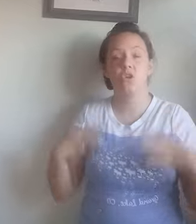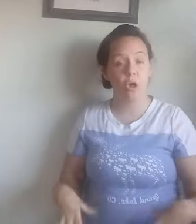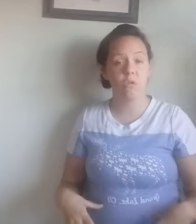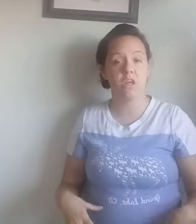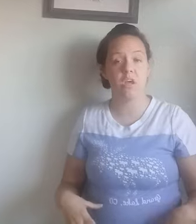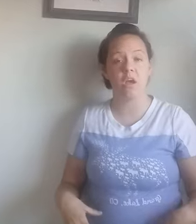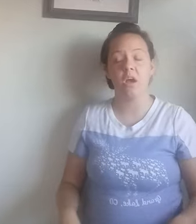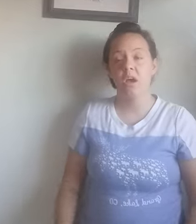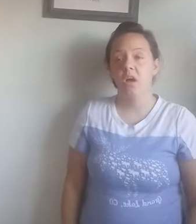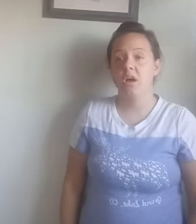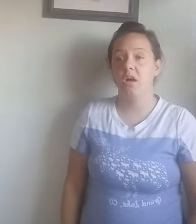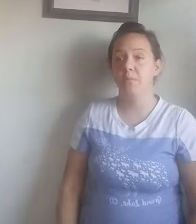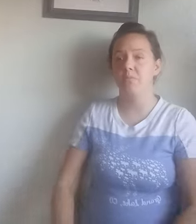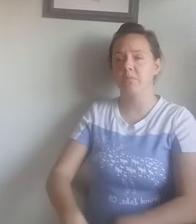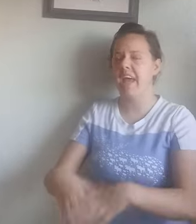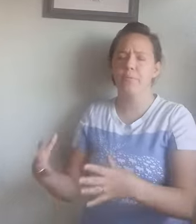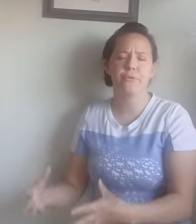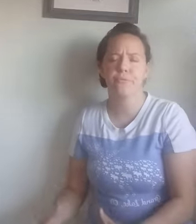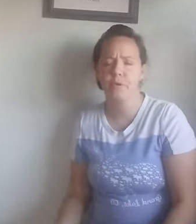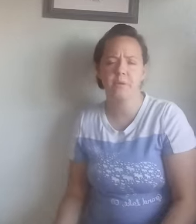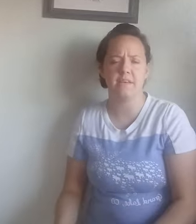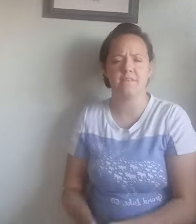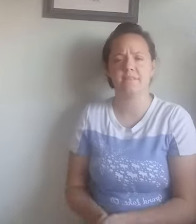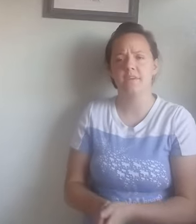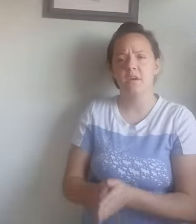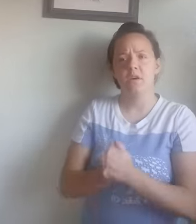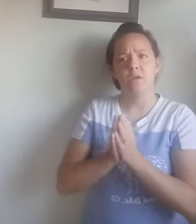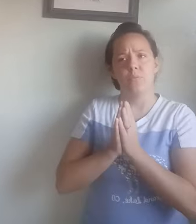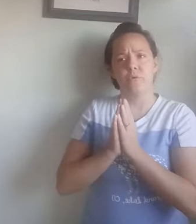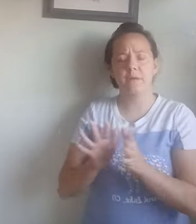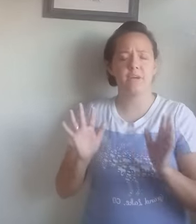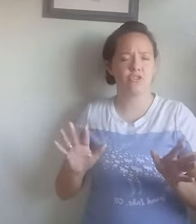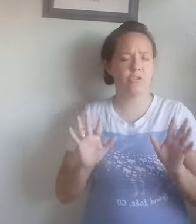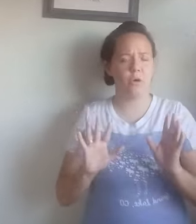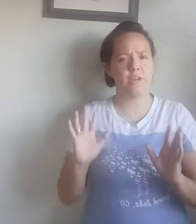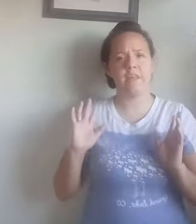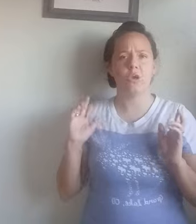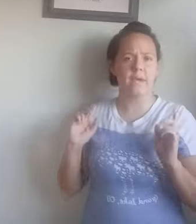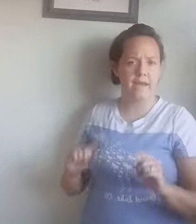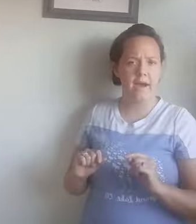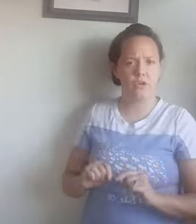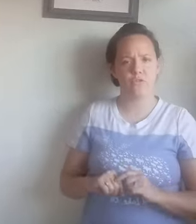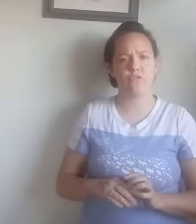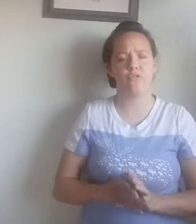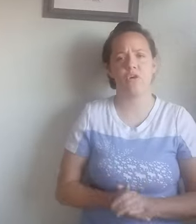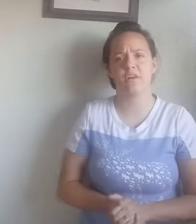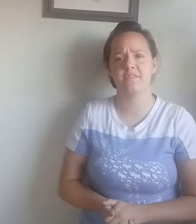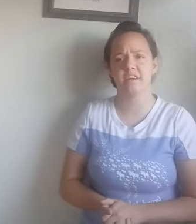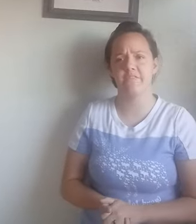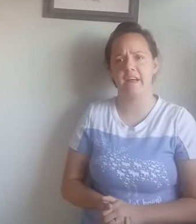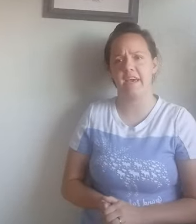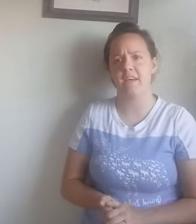clothing, and roomies. Pretty much the only thing you cannot use it for is stuff like